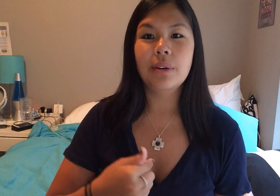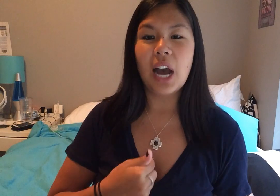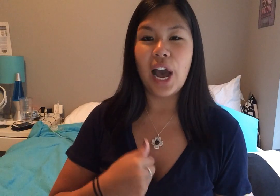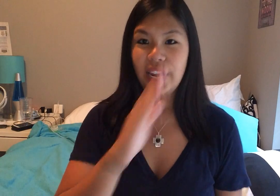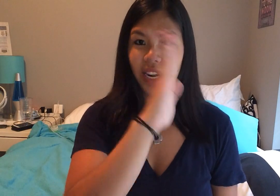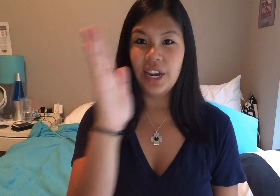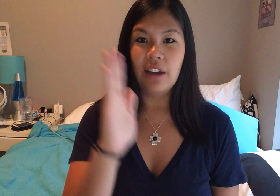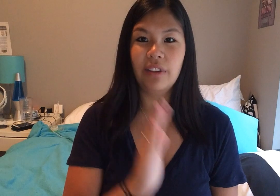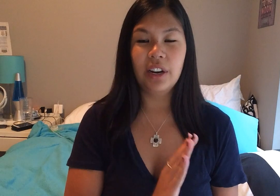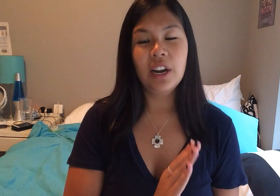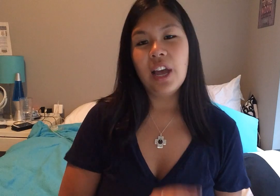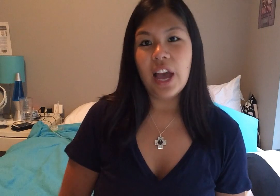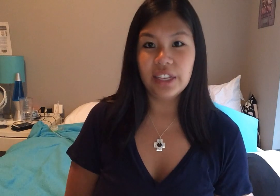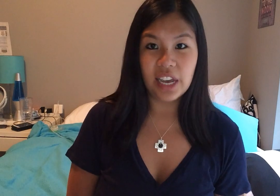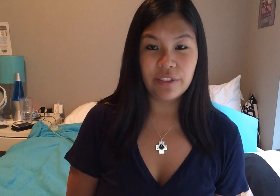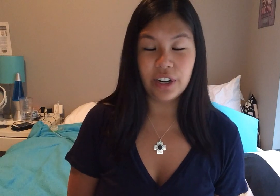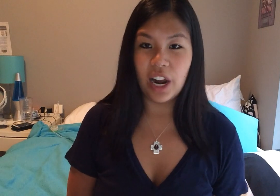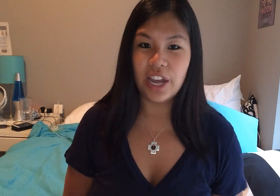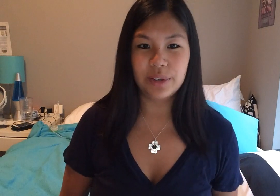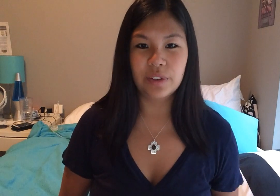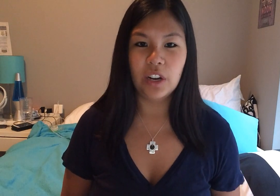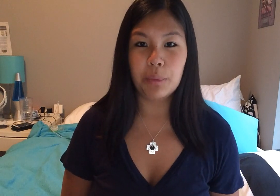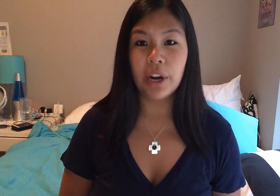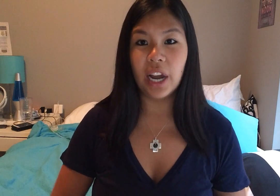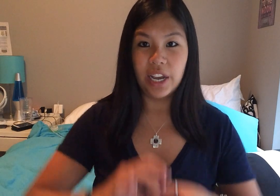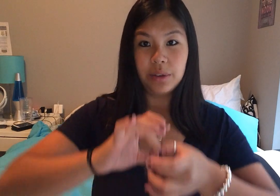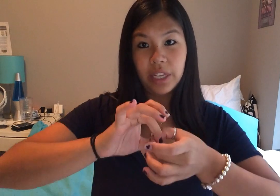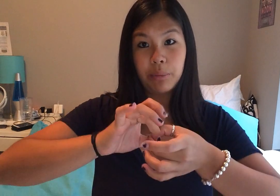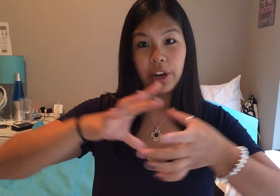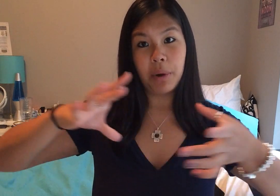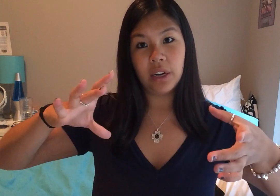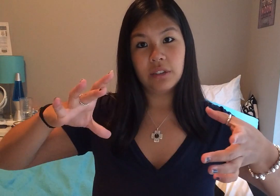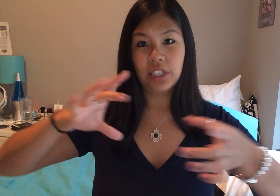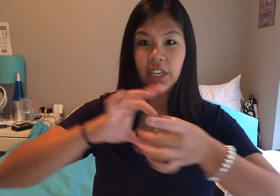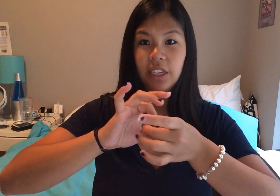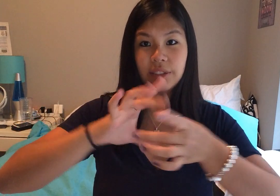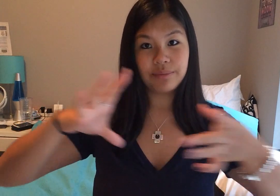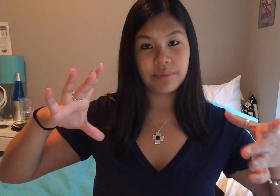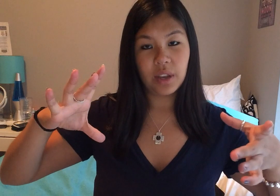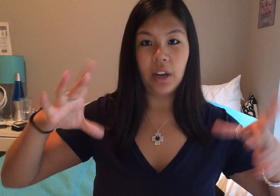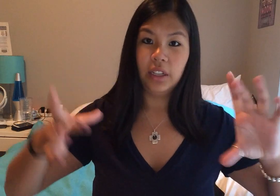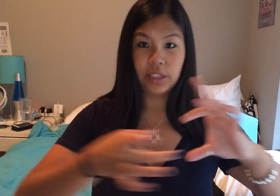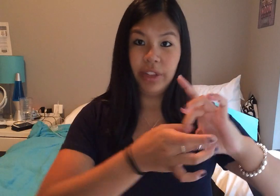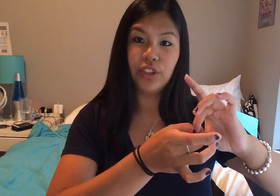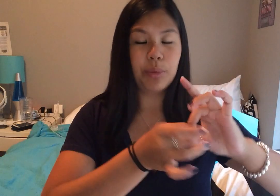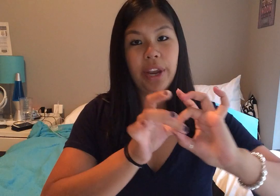I'd never, and a sign for, I use for fall apart, I use, like, break apart, just like this, let's take relationship break,